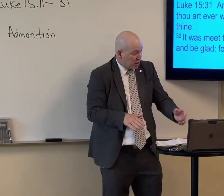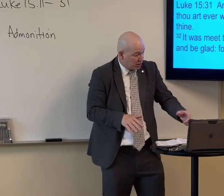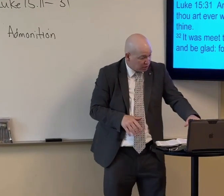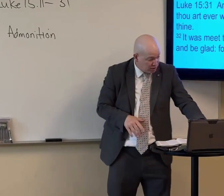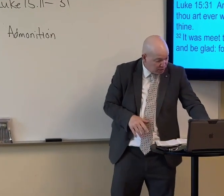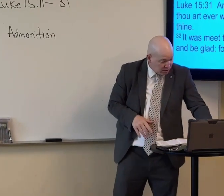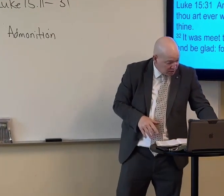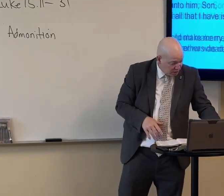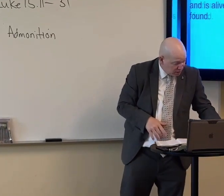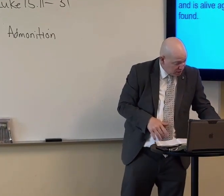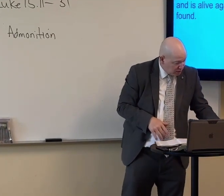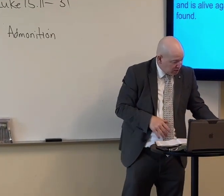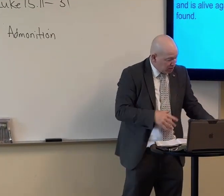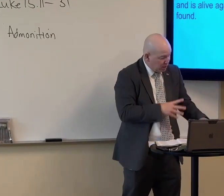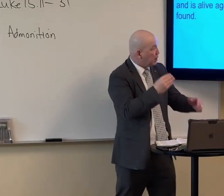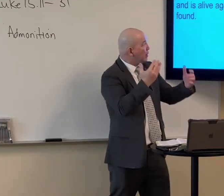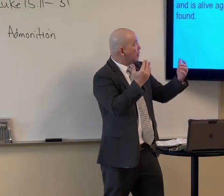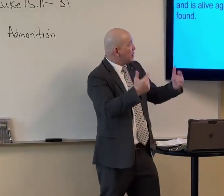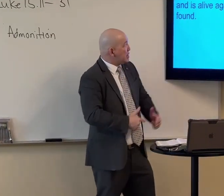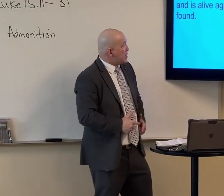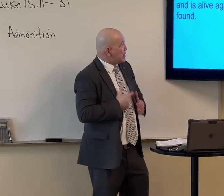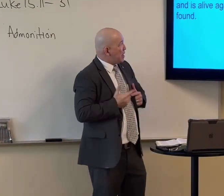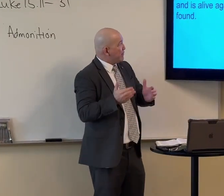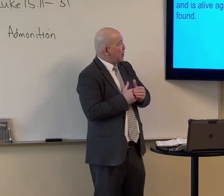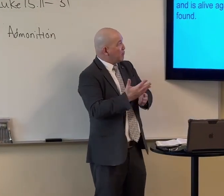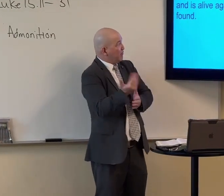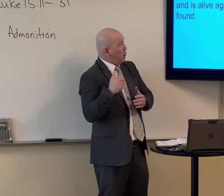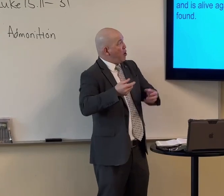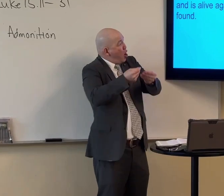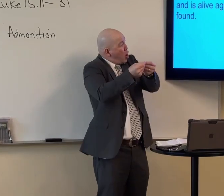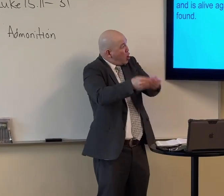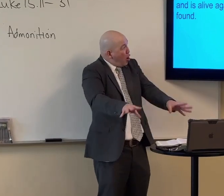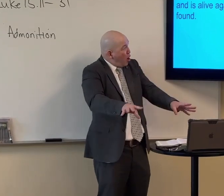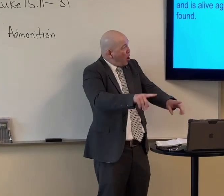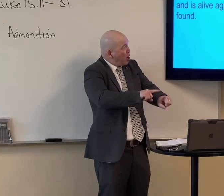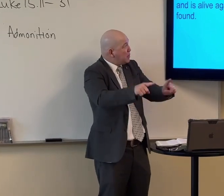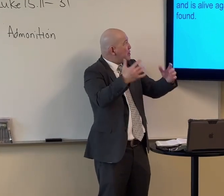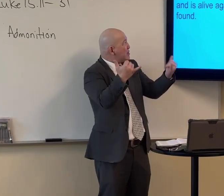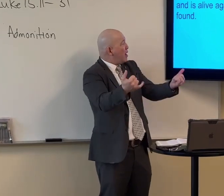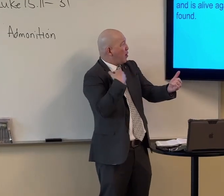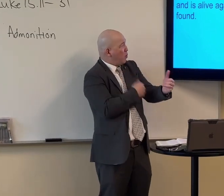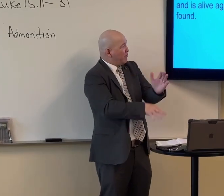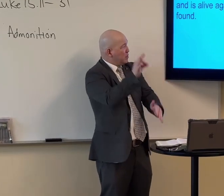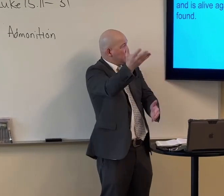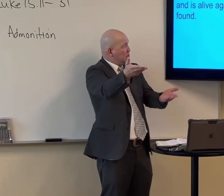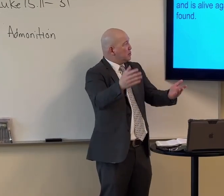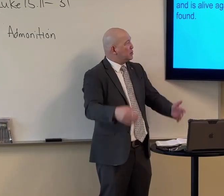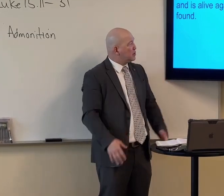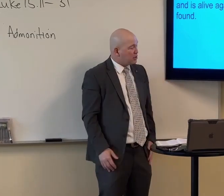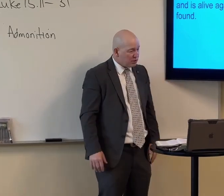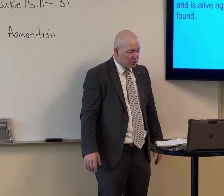this thy brother was dead and is alive again. And was lost, but is found.